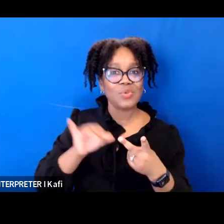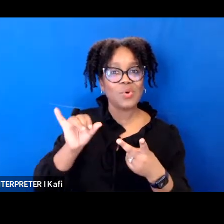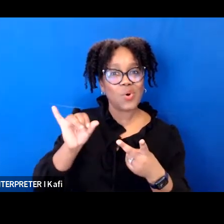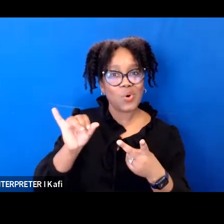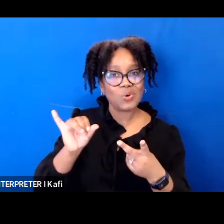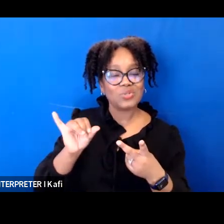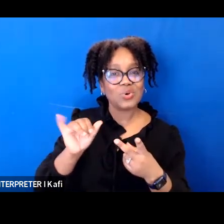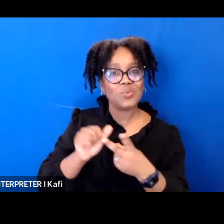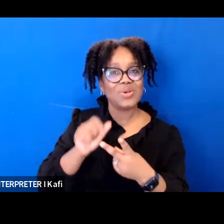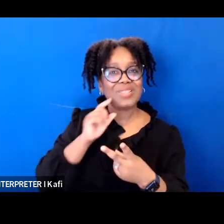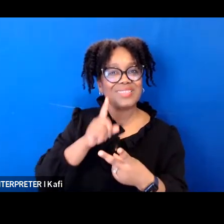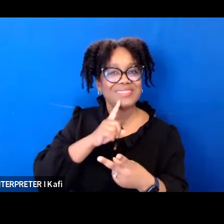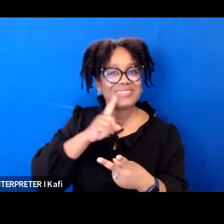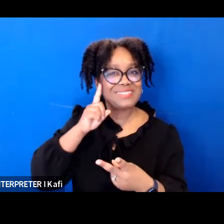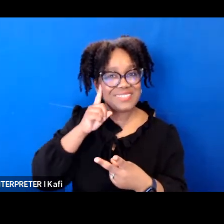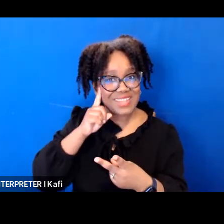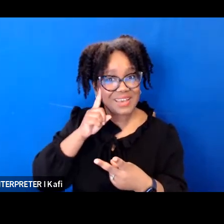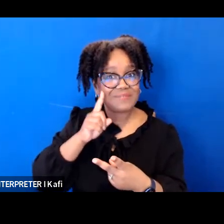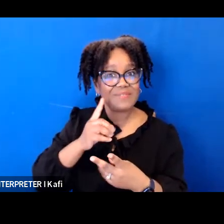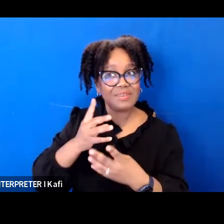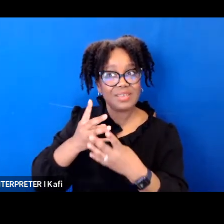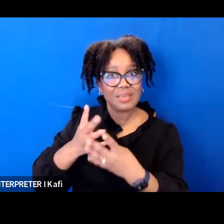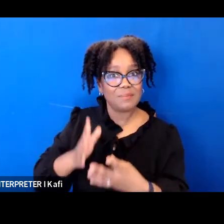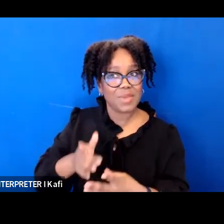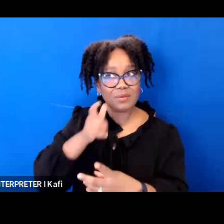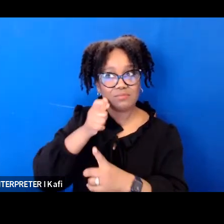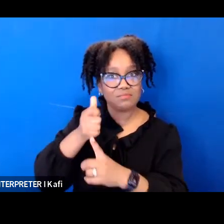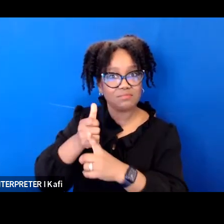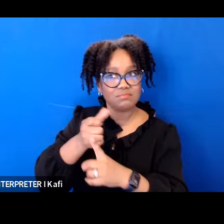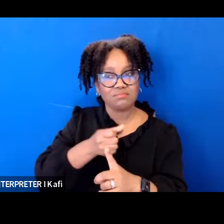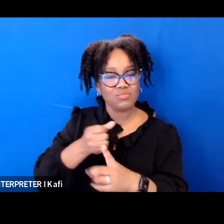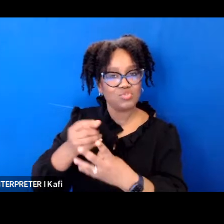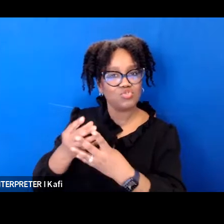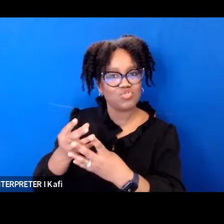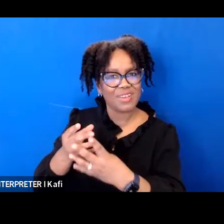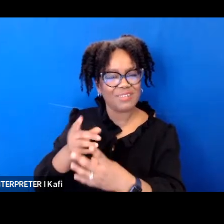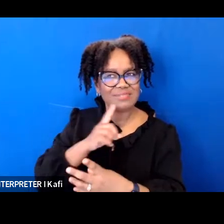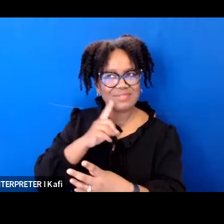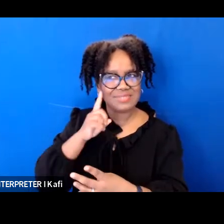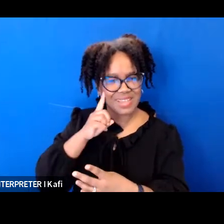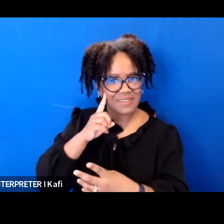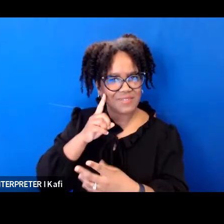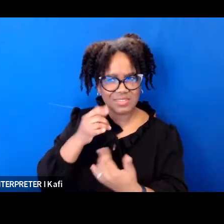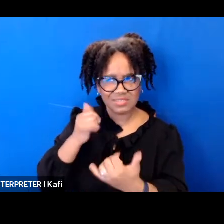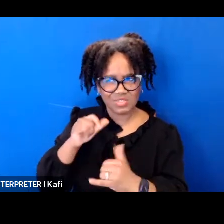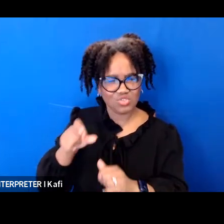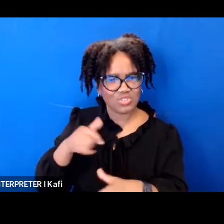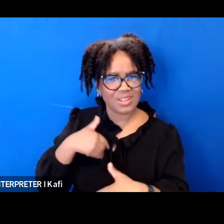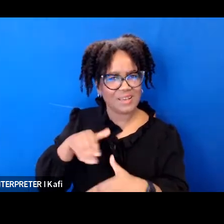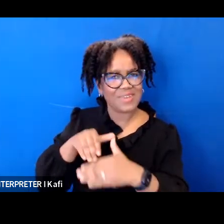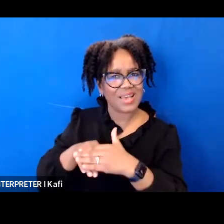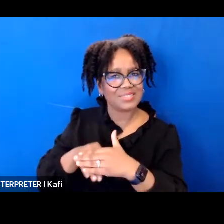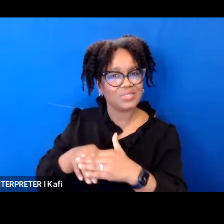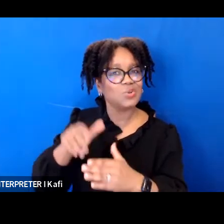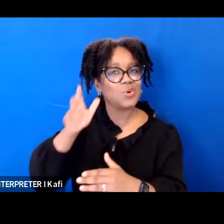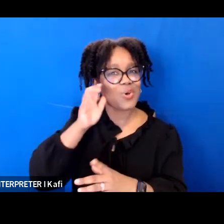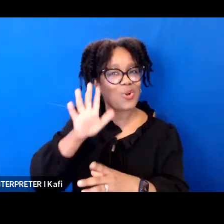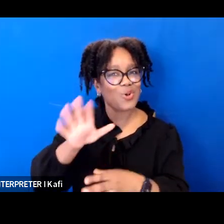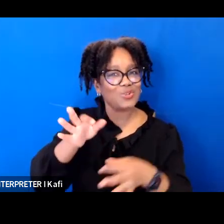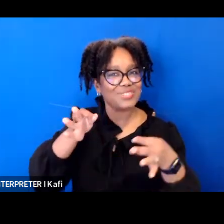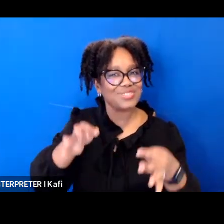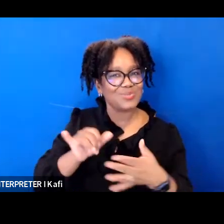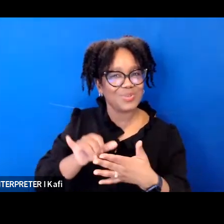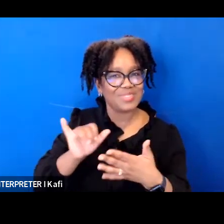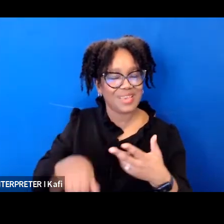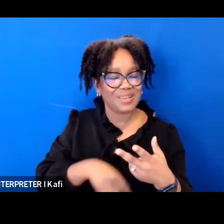individuals who are incarcerated should have communication access and disabled